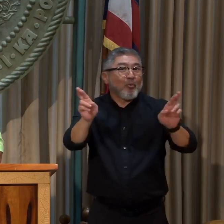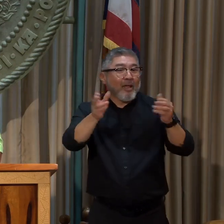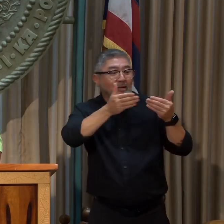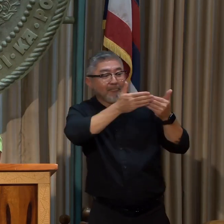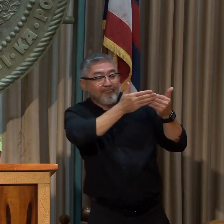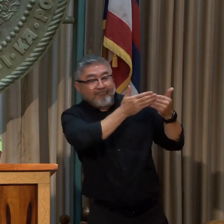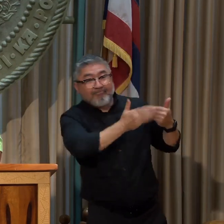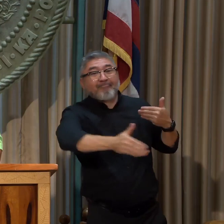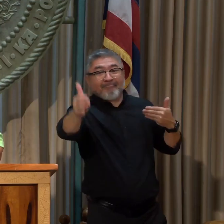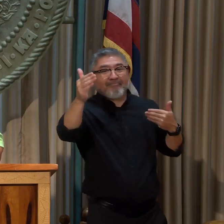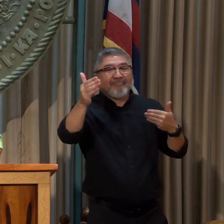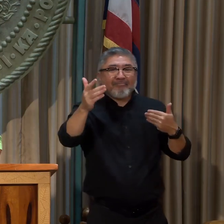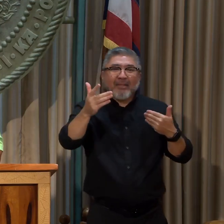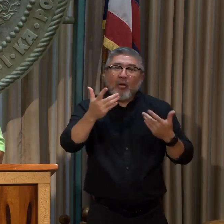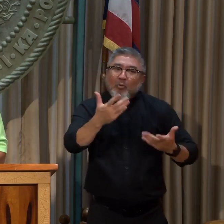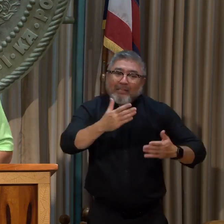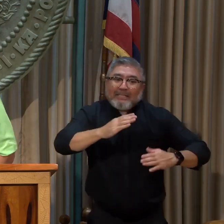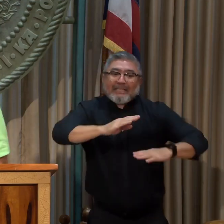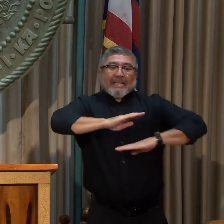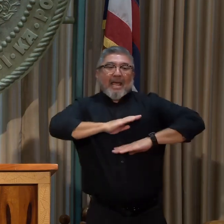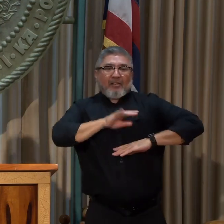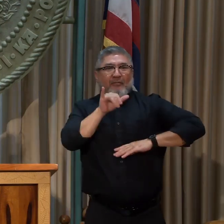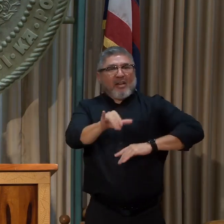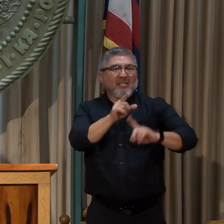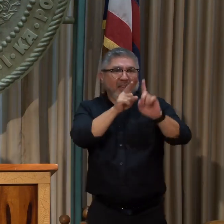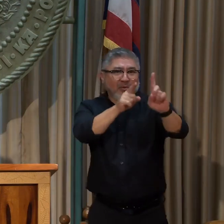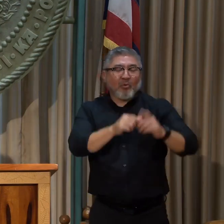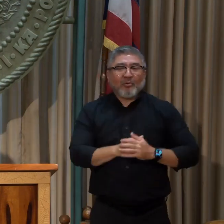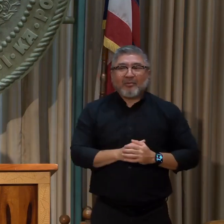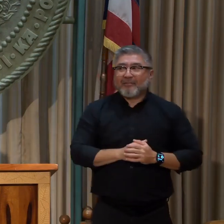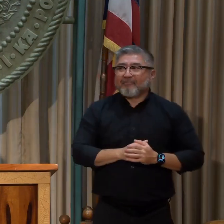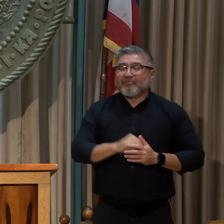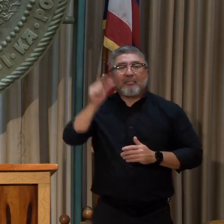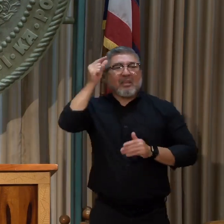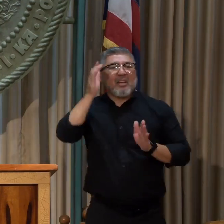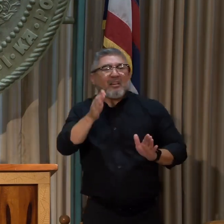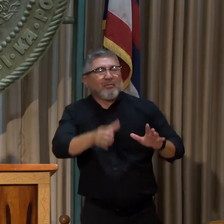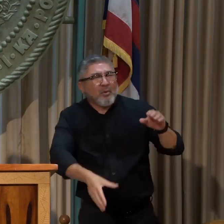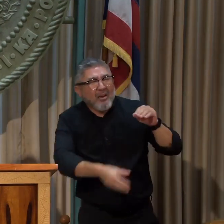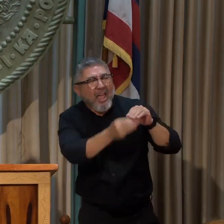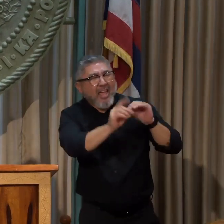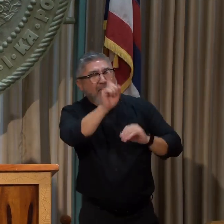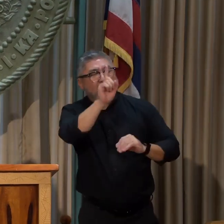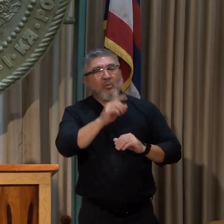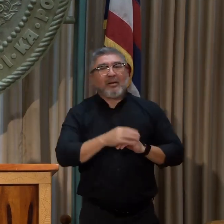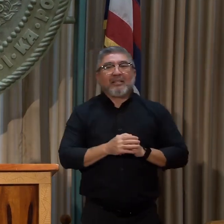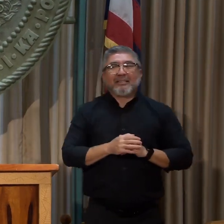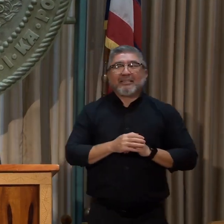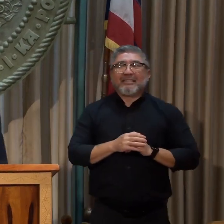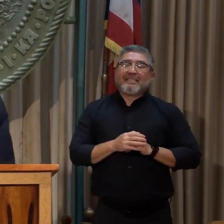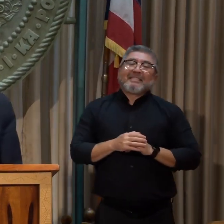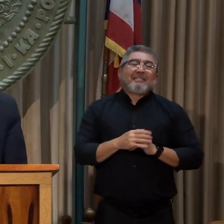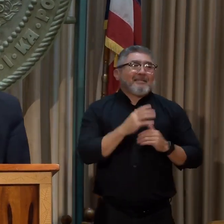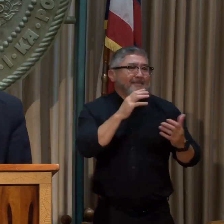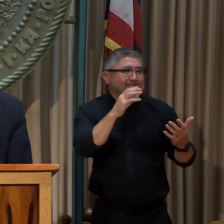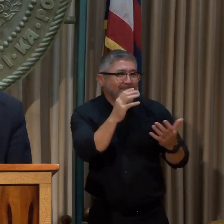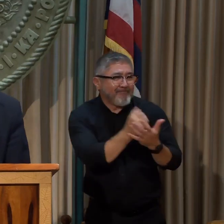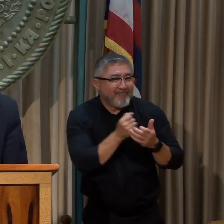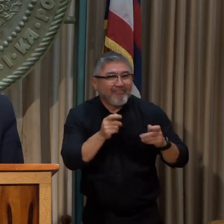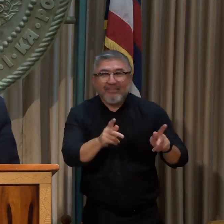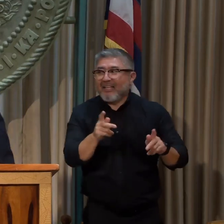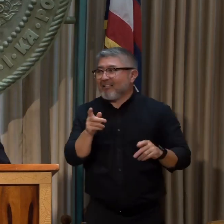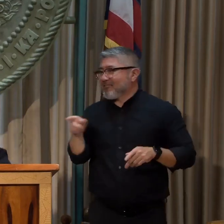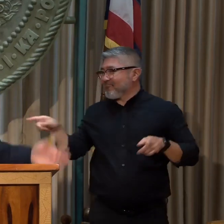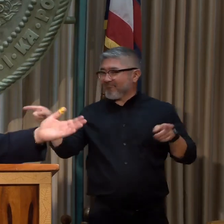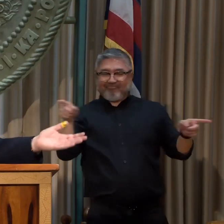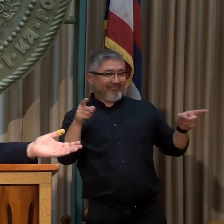that we fulfill this goal together. I'm going to add something also to take this opportunity. So we have young advocates